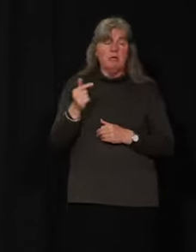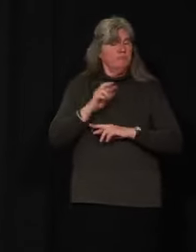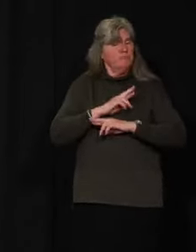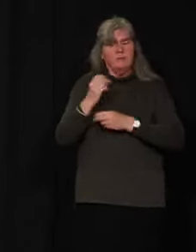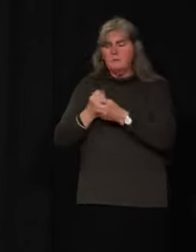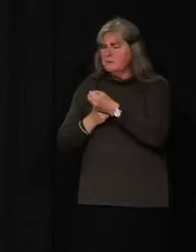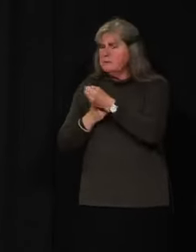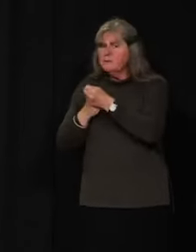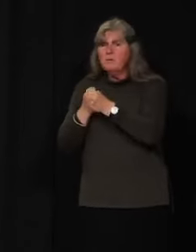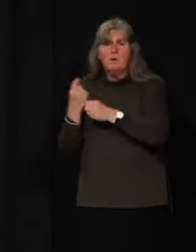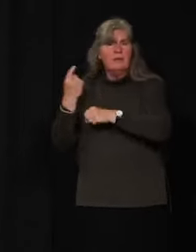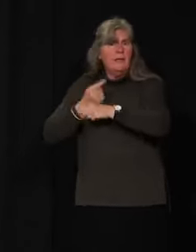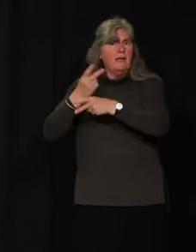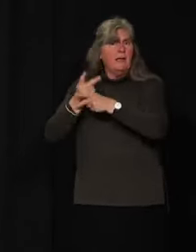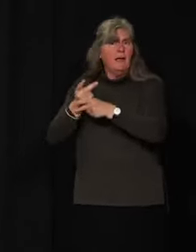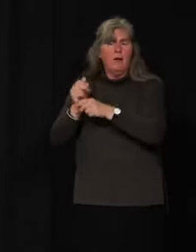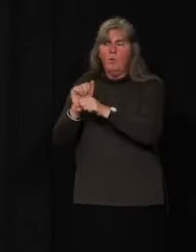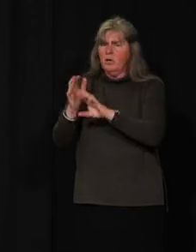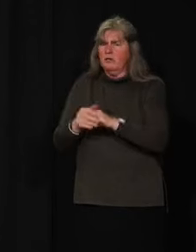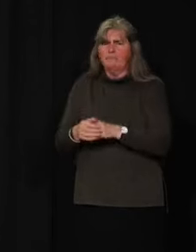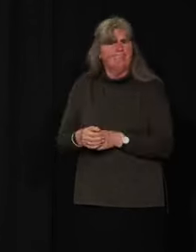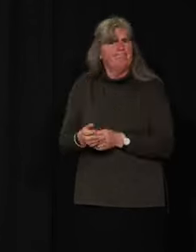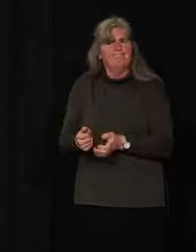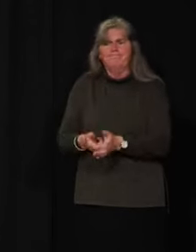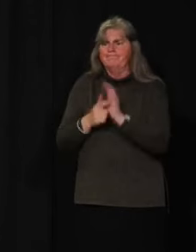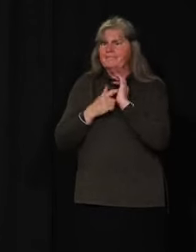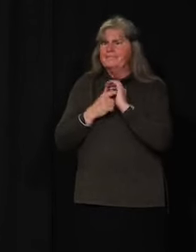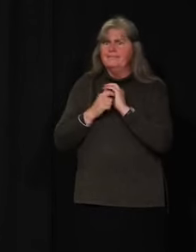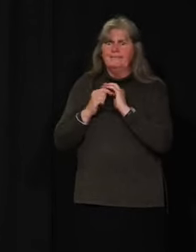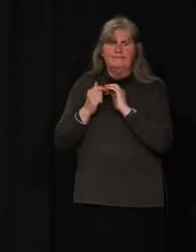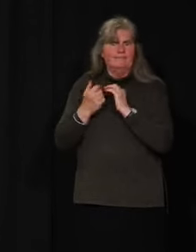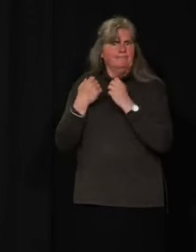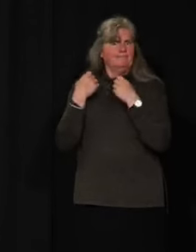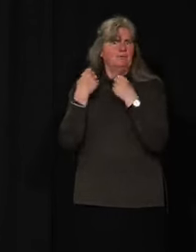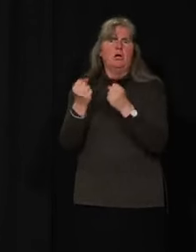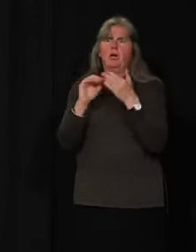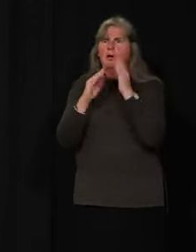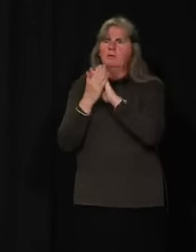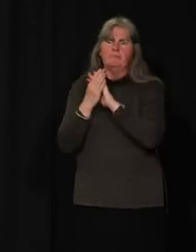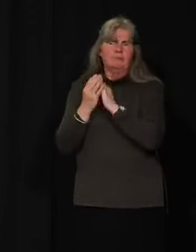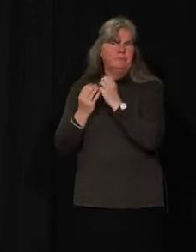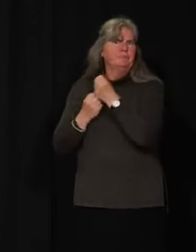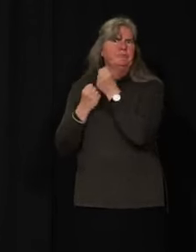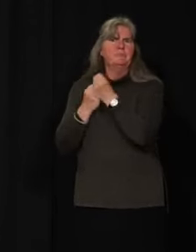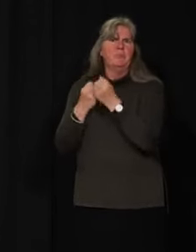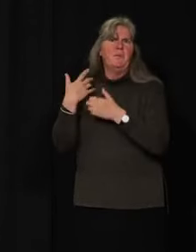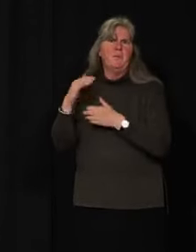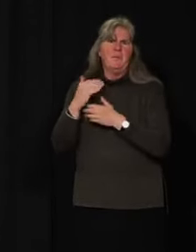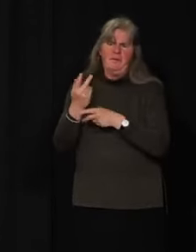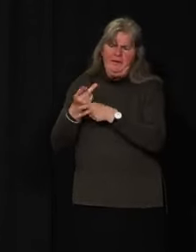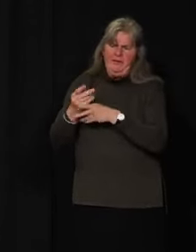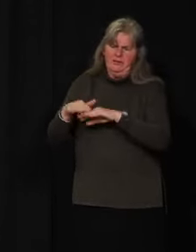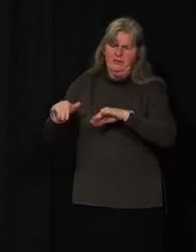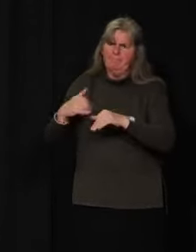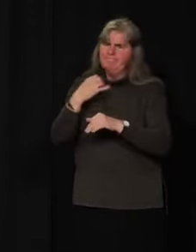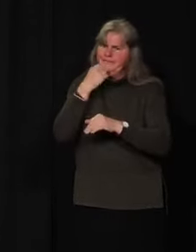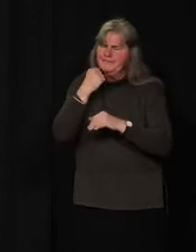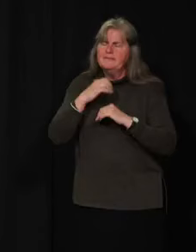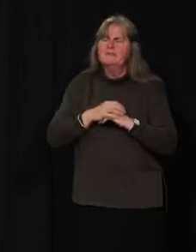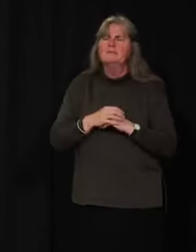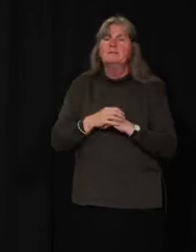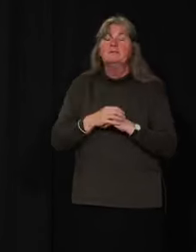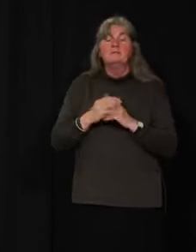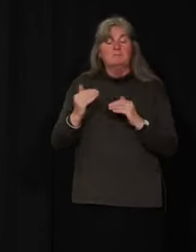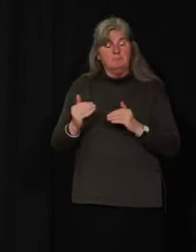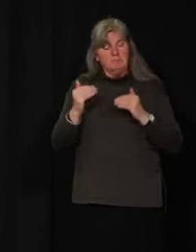operators because we recognize that they are vital to keeping our community strong and resilient. Now, going forward, we will absolutely